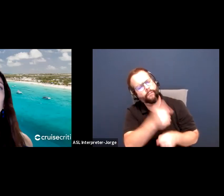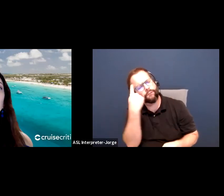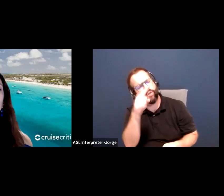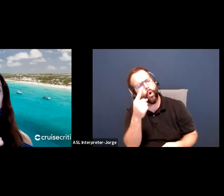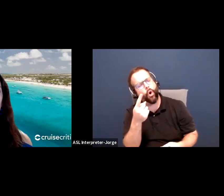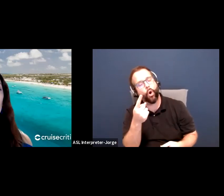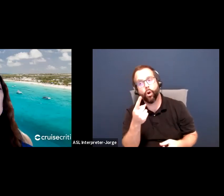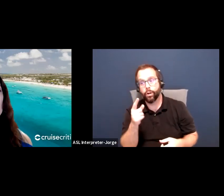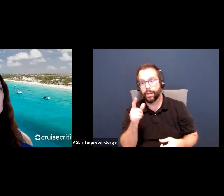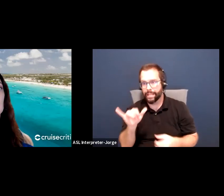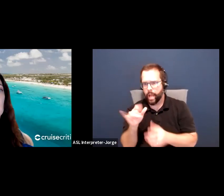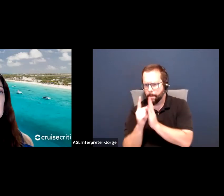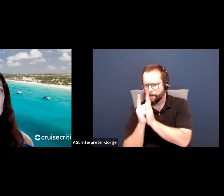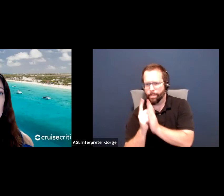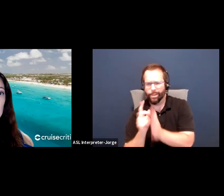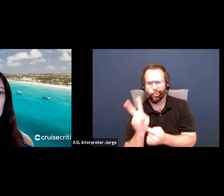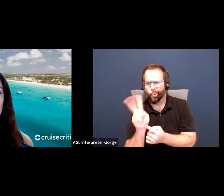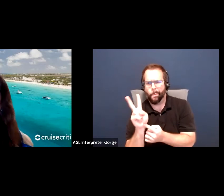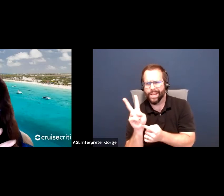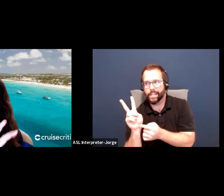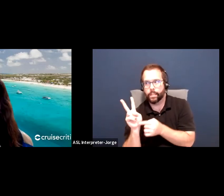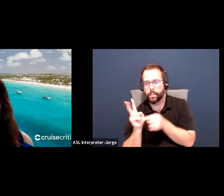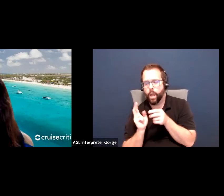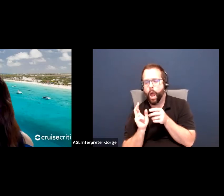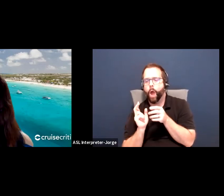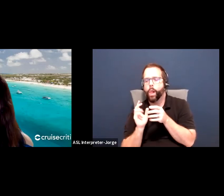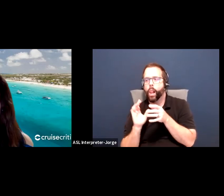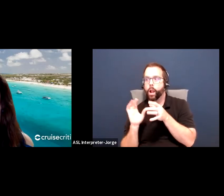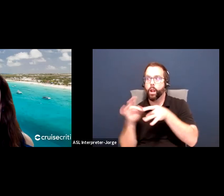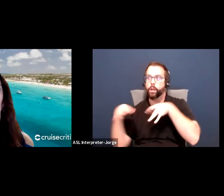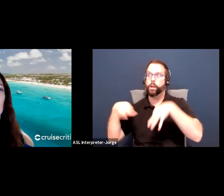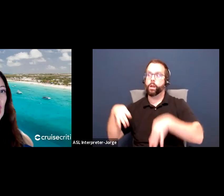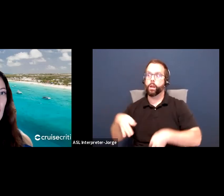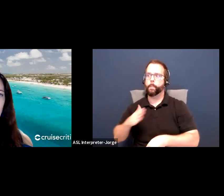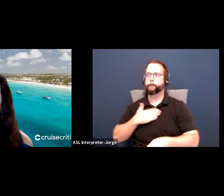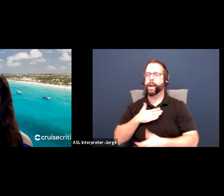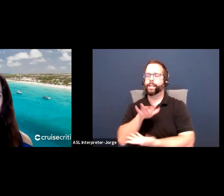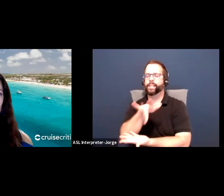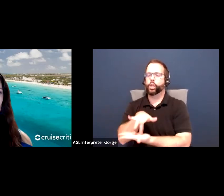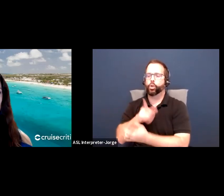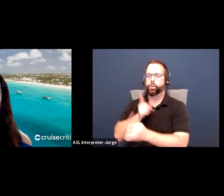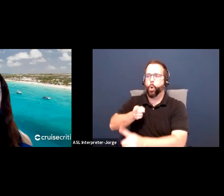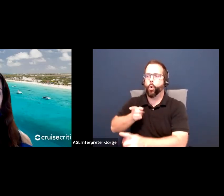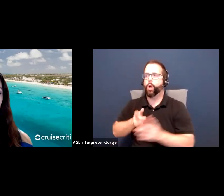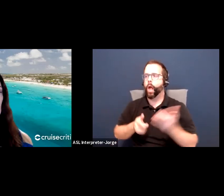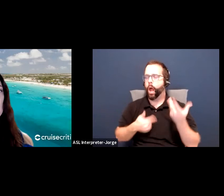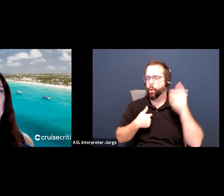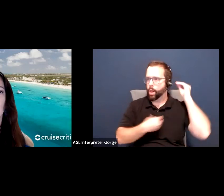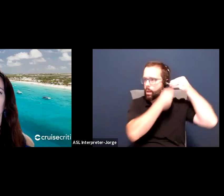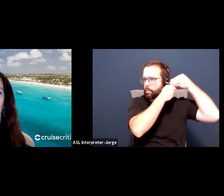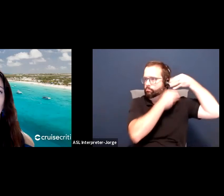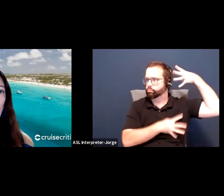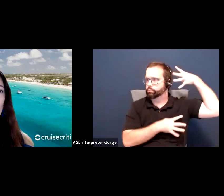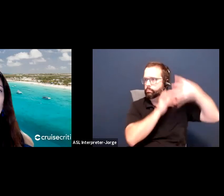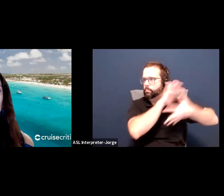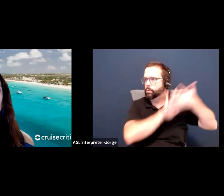speech and it will come from these pieces. So these pieces feed in a lot to your elevator speech,